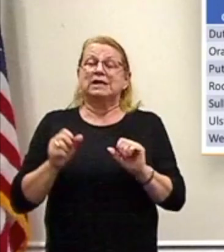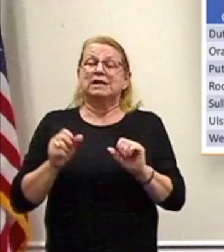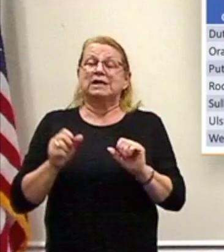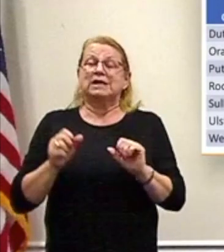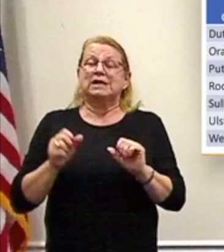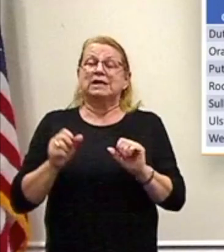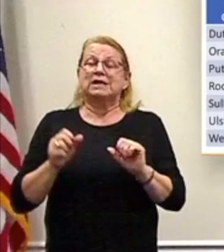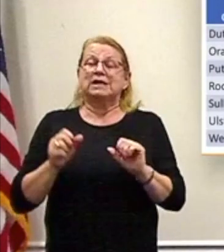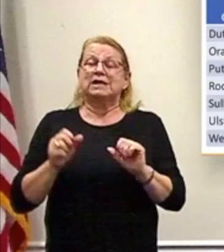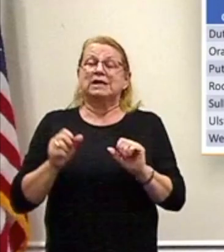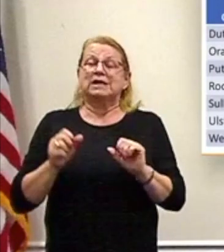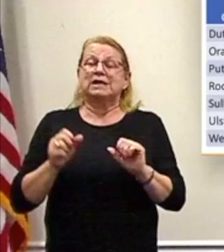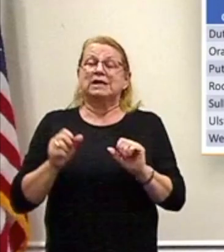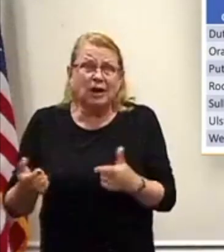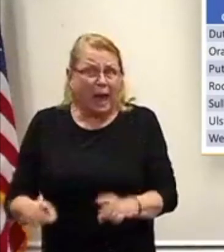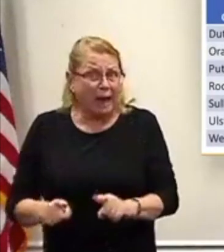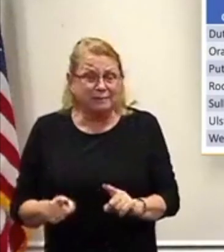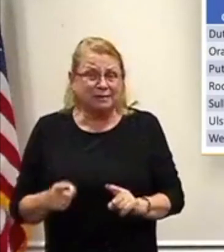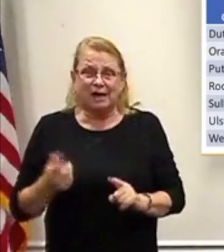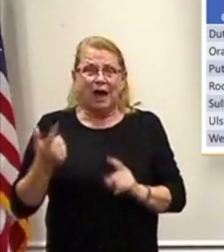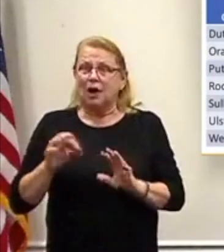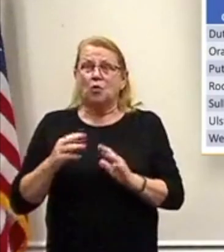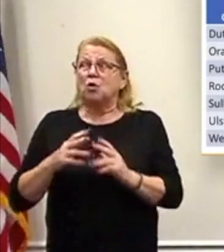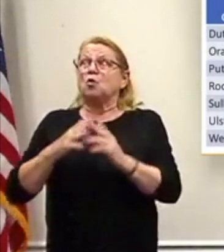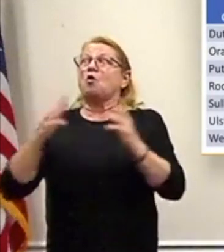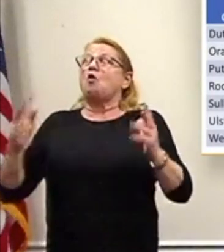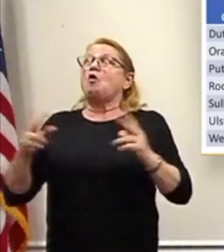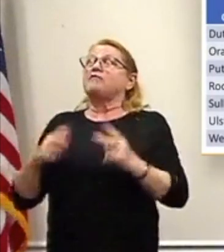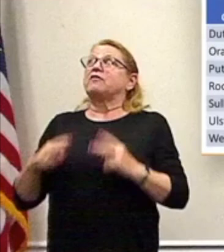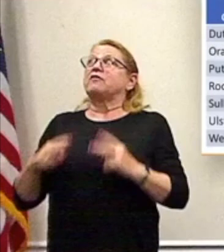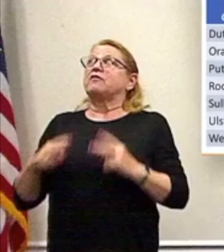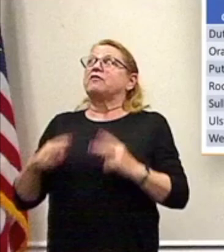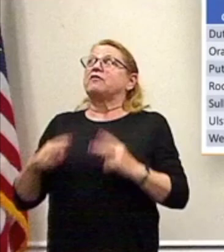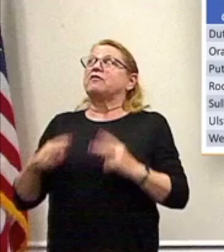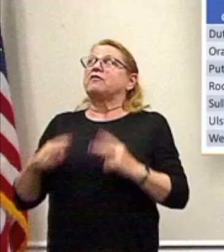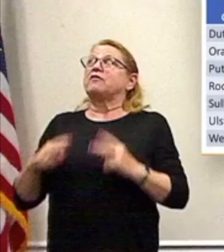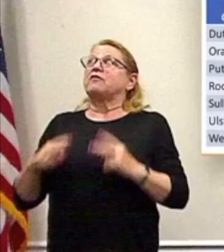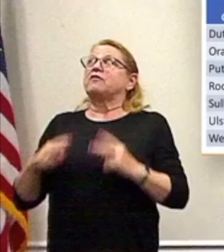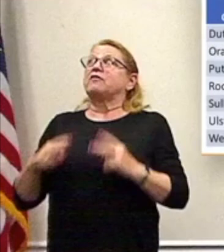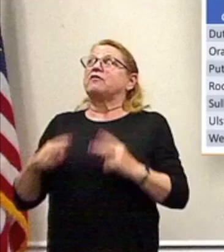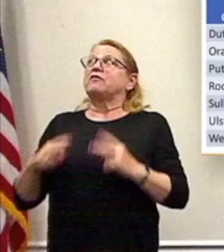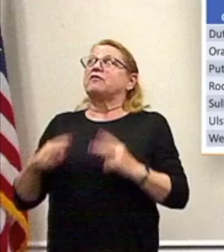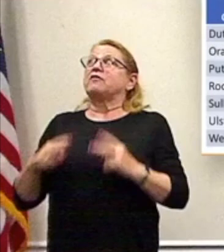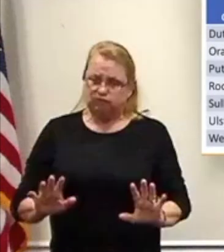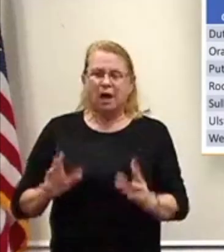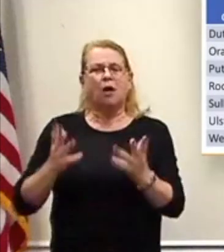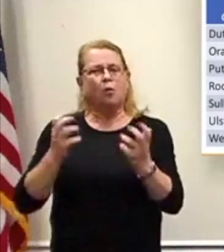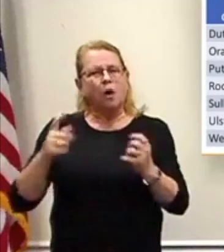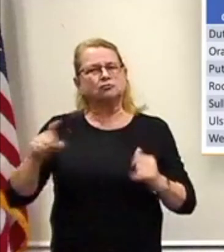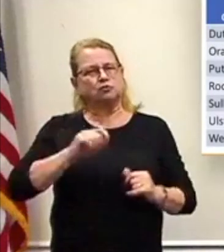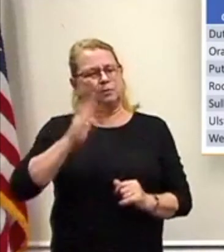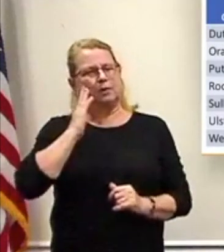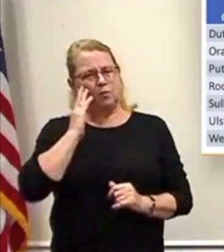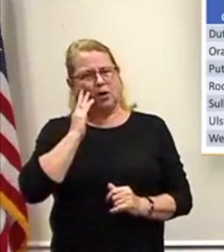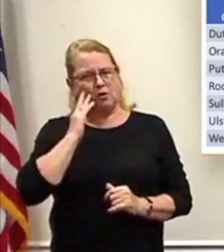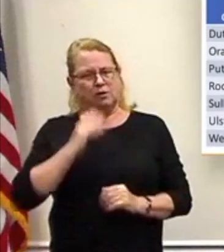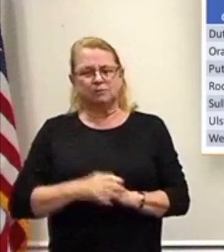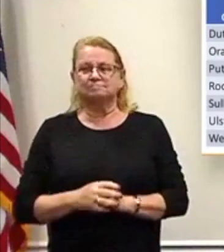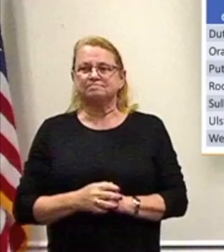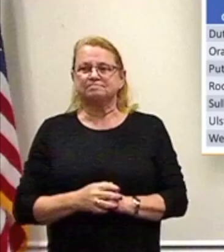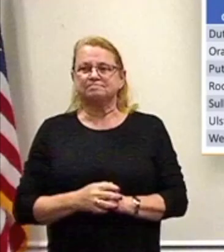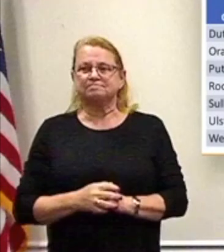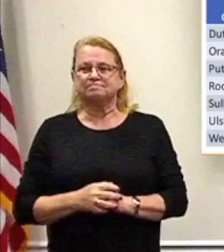undervalue the possibility. So be aware of that. But that's where we are. As far as closing